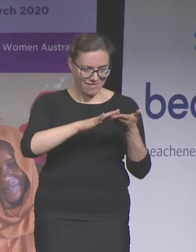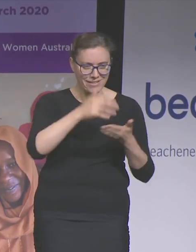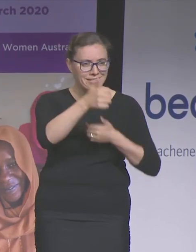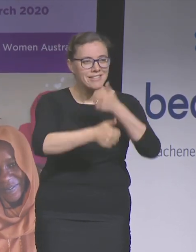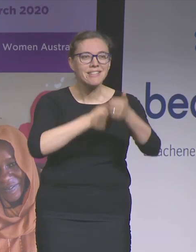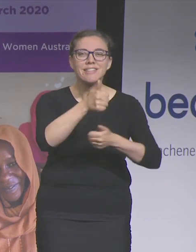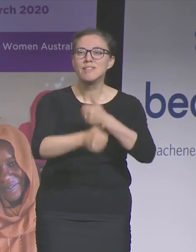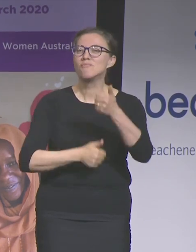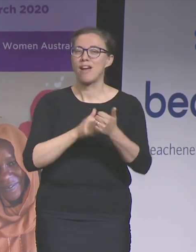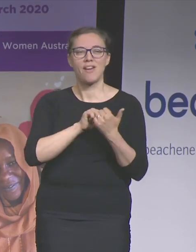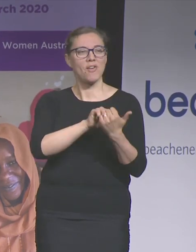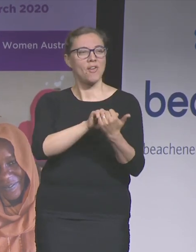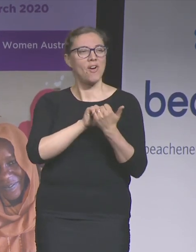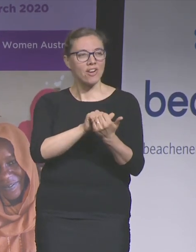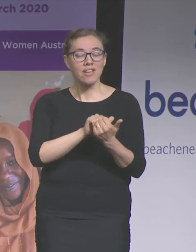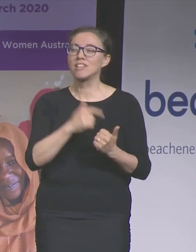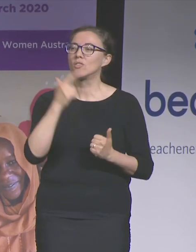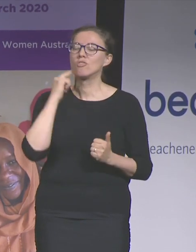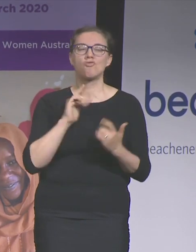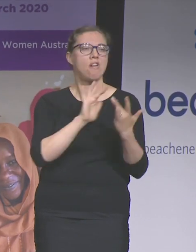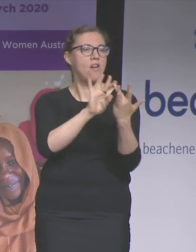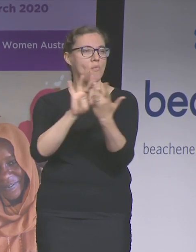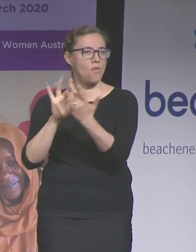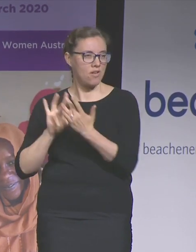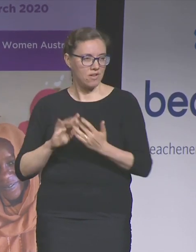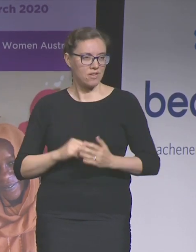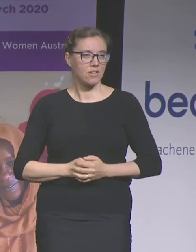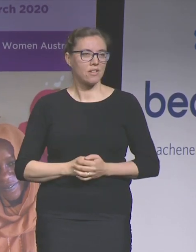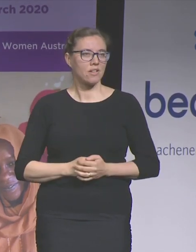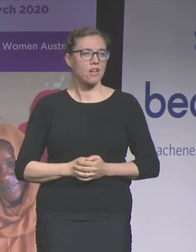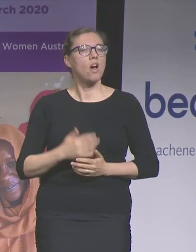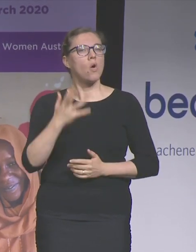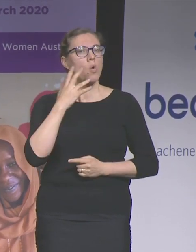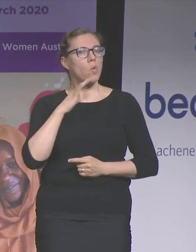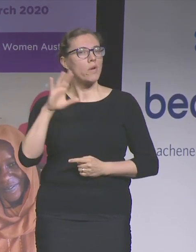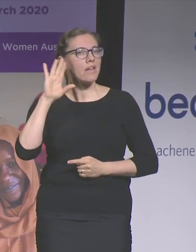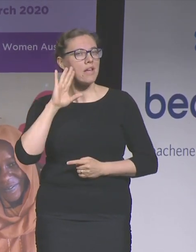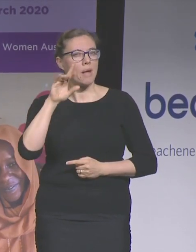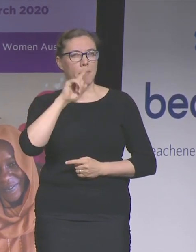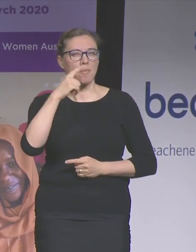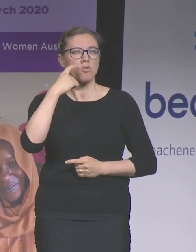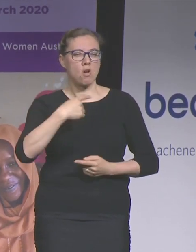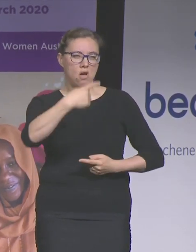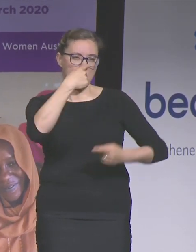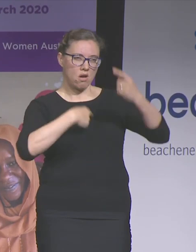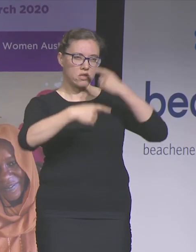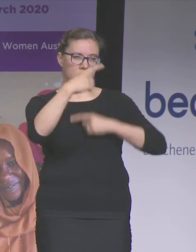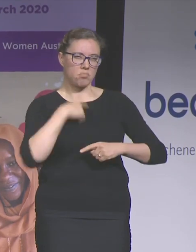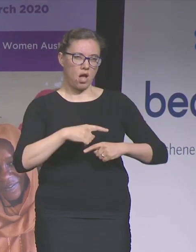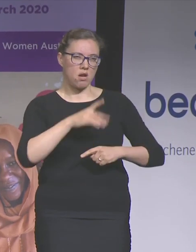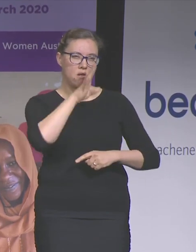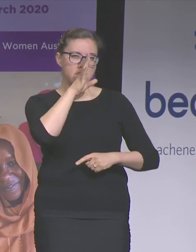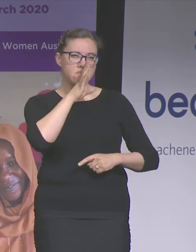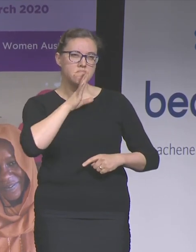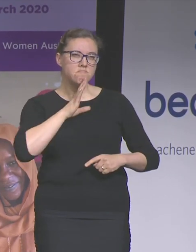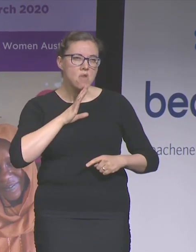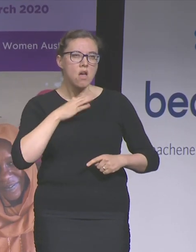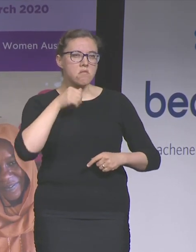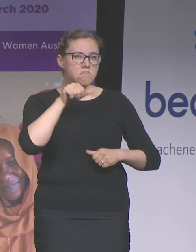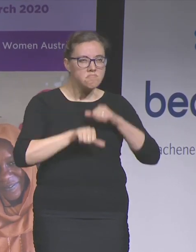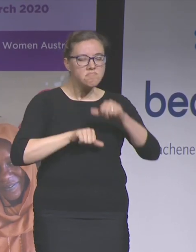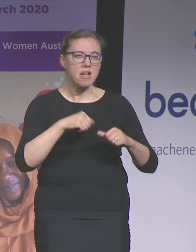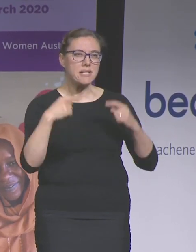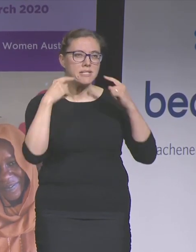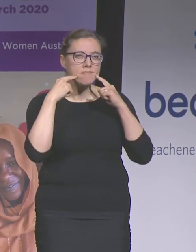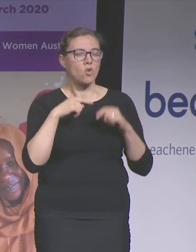can. And we also call it out when we hear mansplaining and inappropriate language and we try our best to